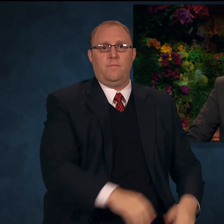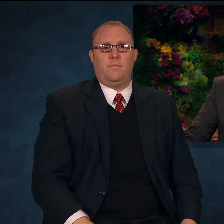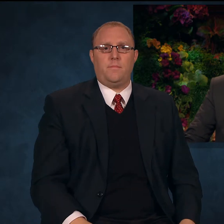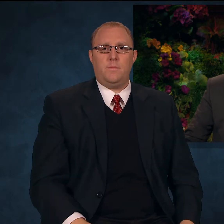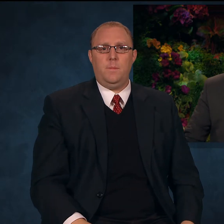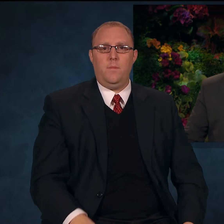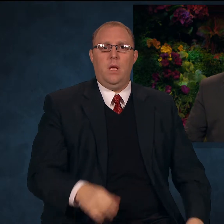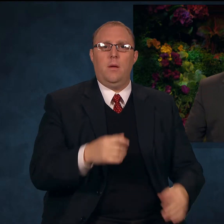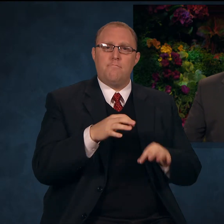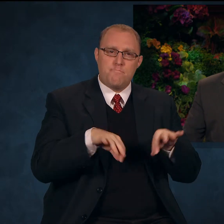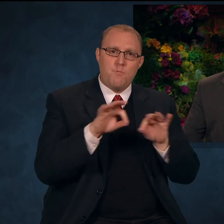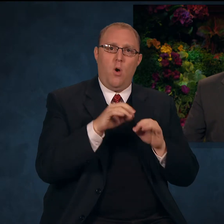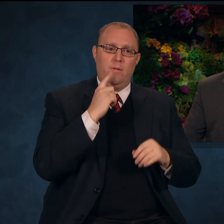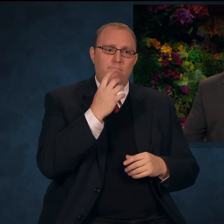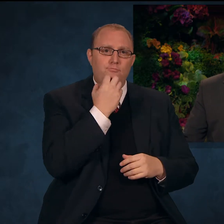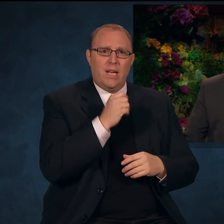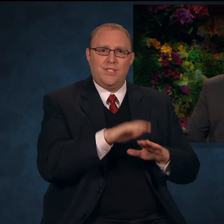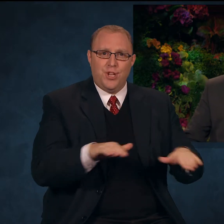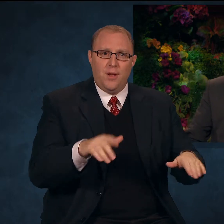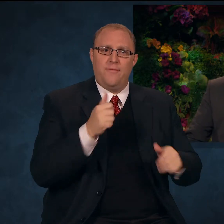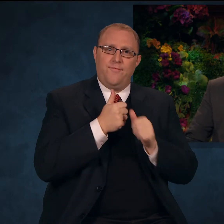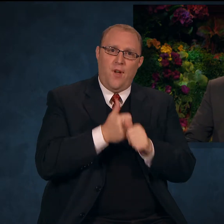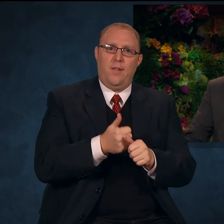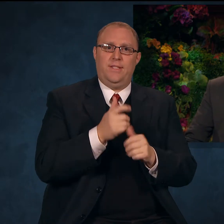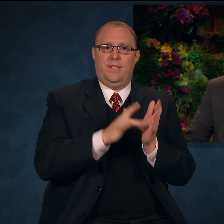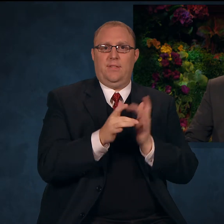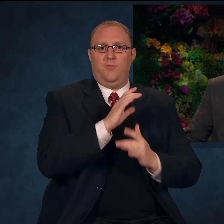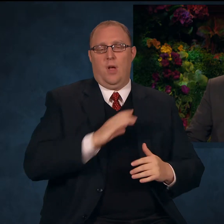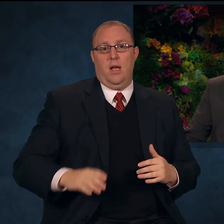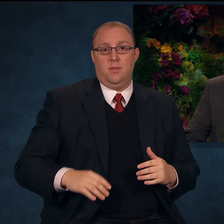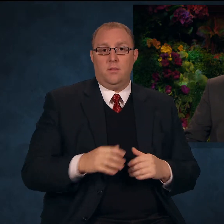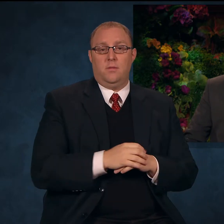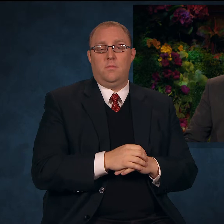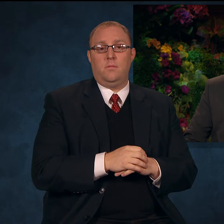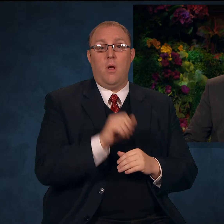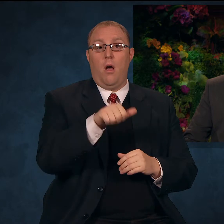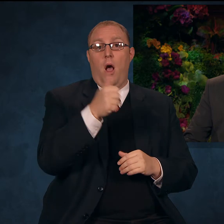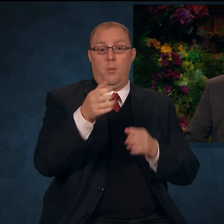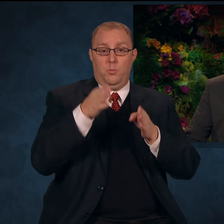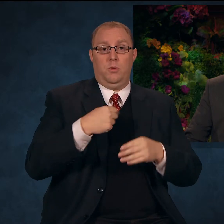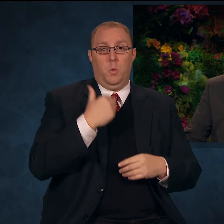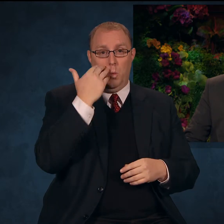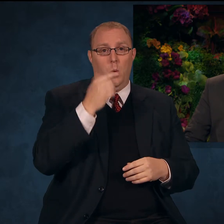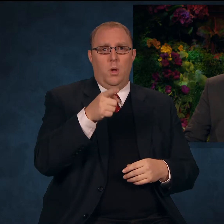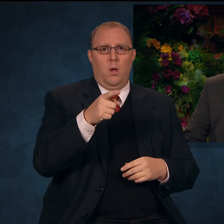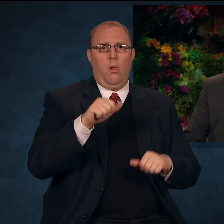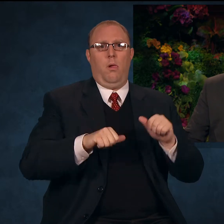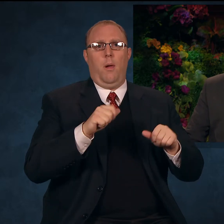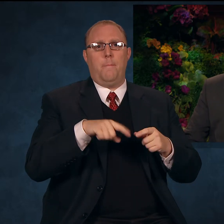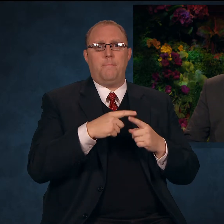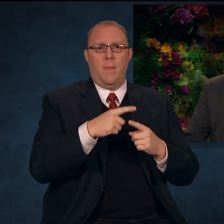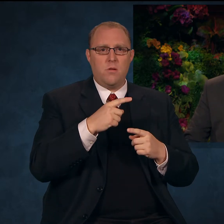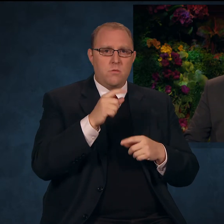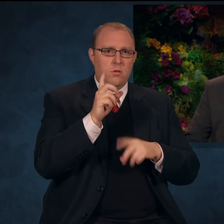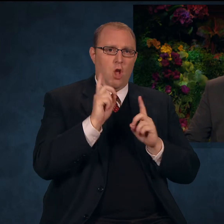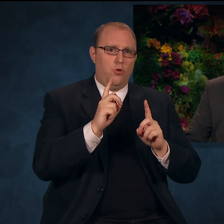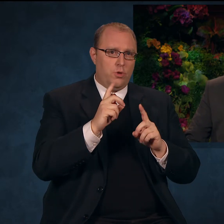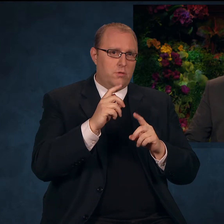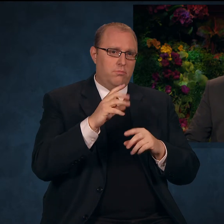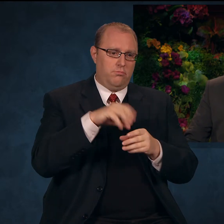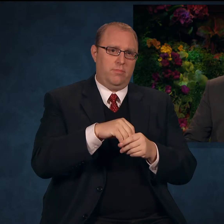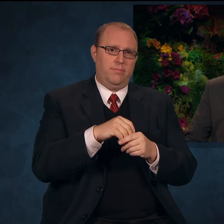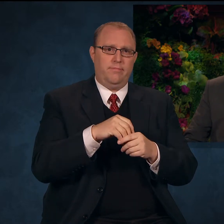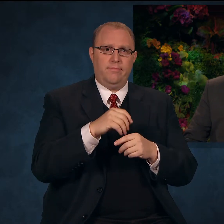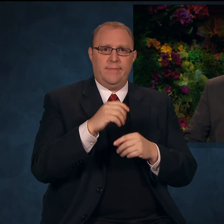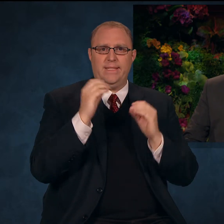a one-time faithful Church member, had questions regarding certain doctrine. Rather than ask Heavenly Father for answers,